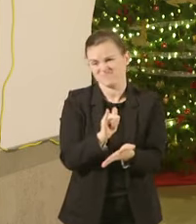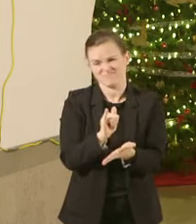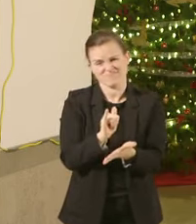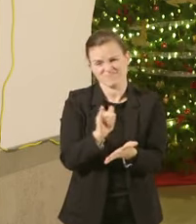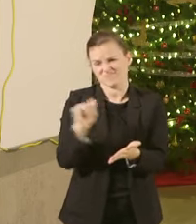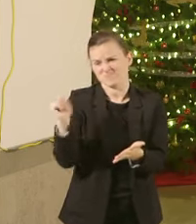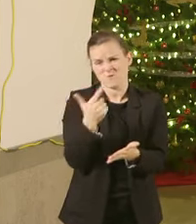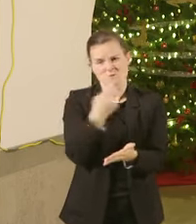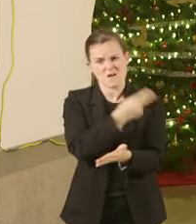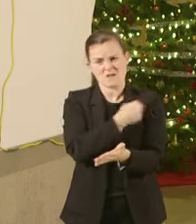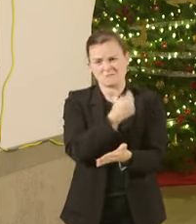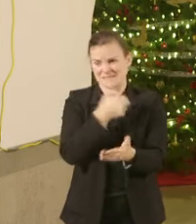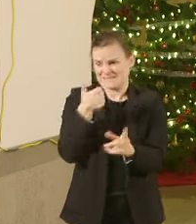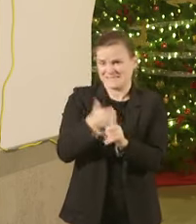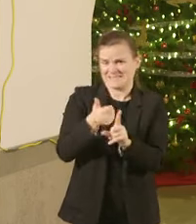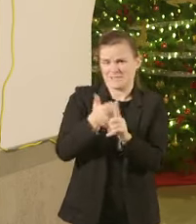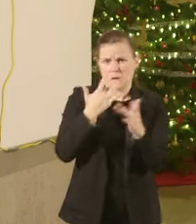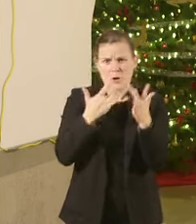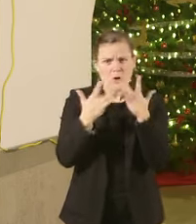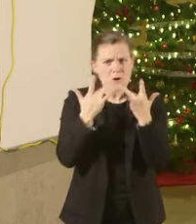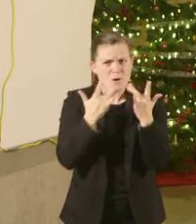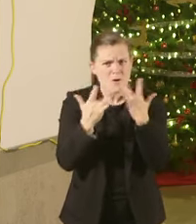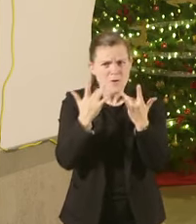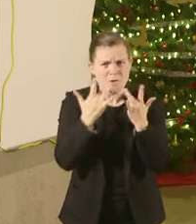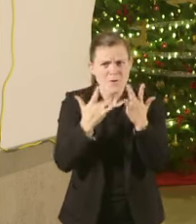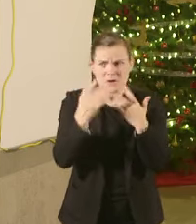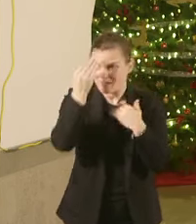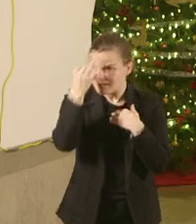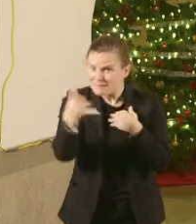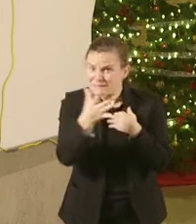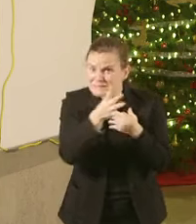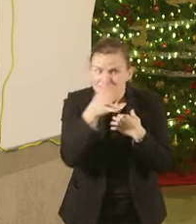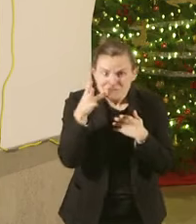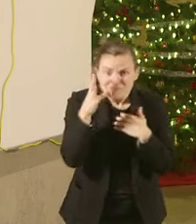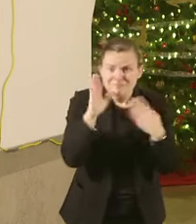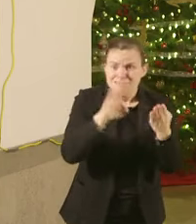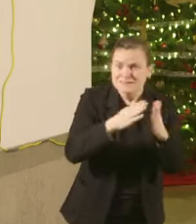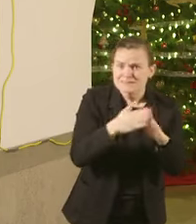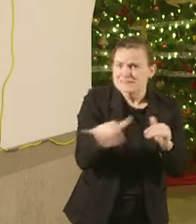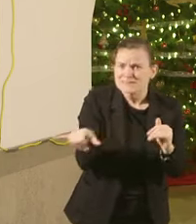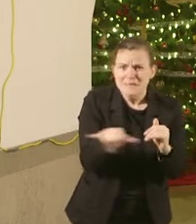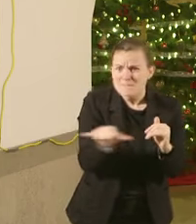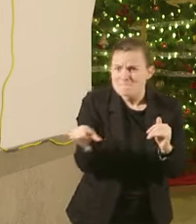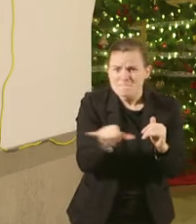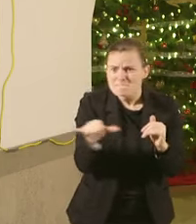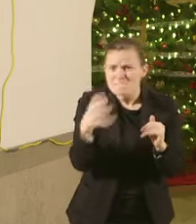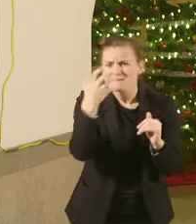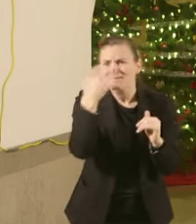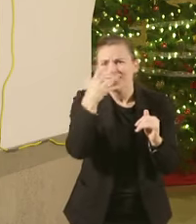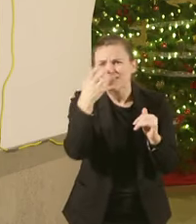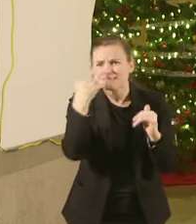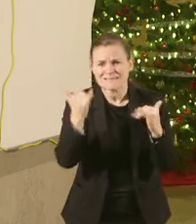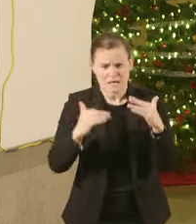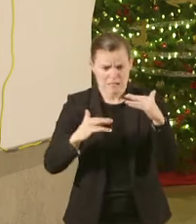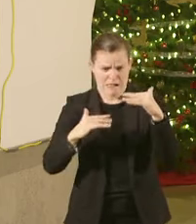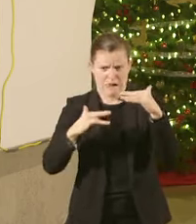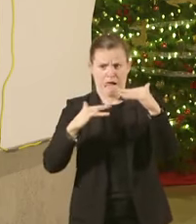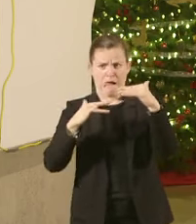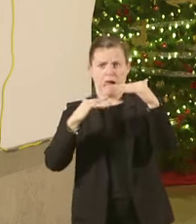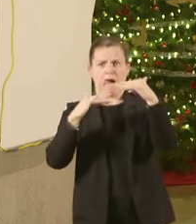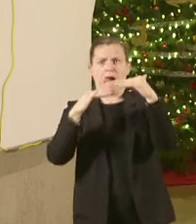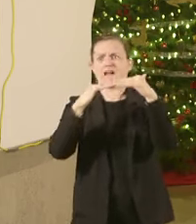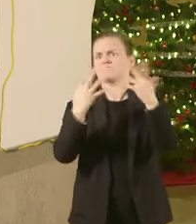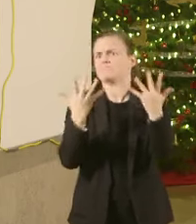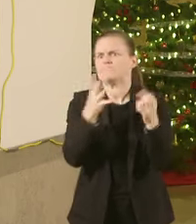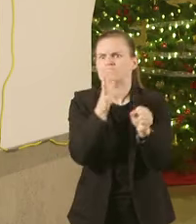hospitals to major urban medical centers to care for patients the state's new partnership with Vizient will allow